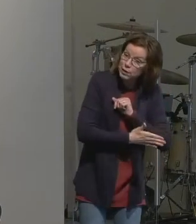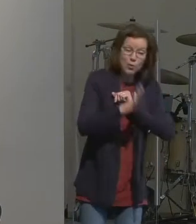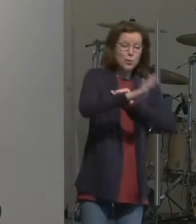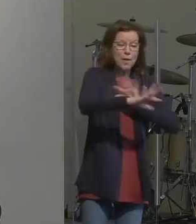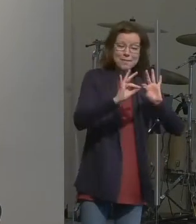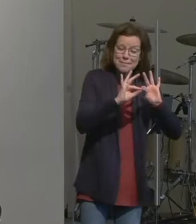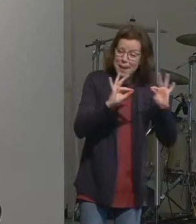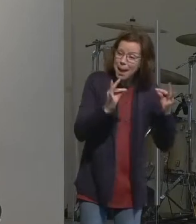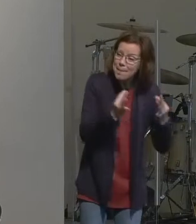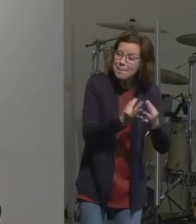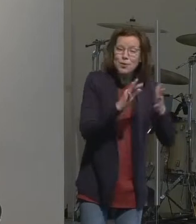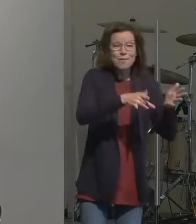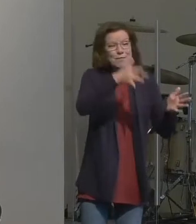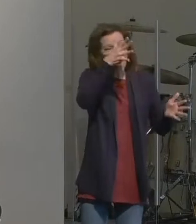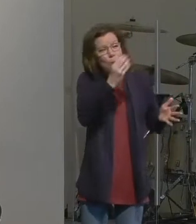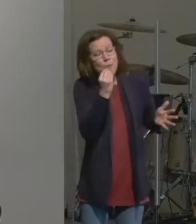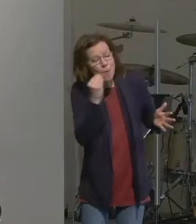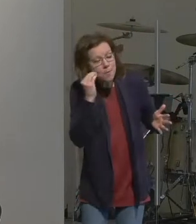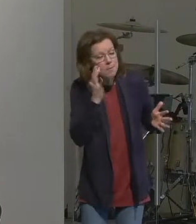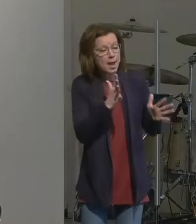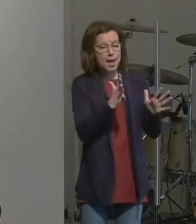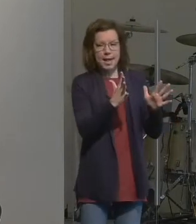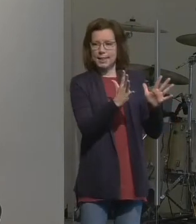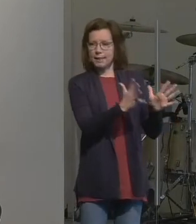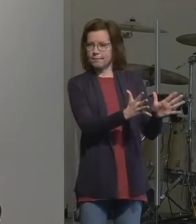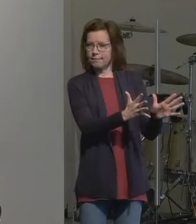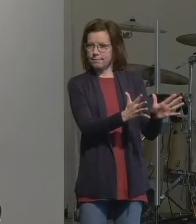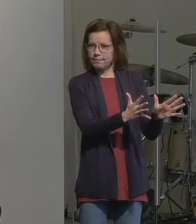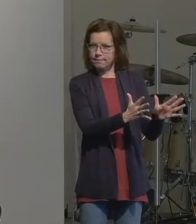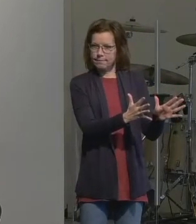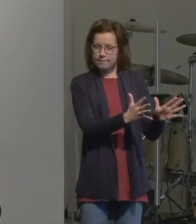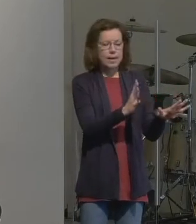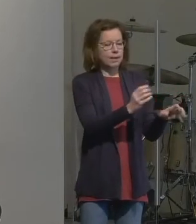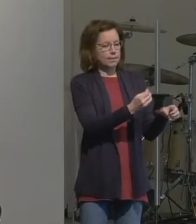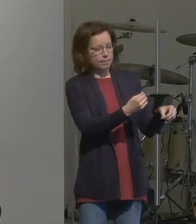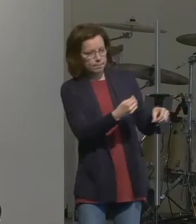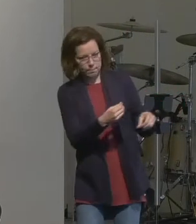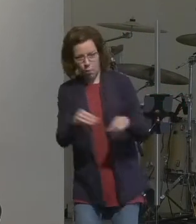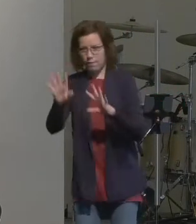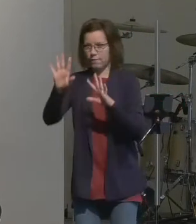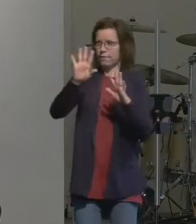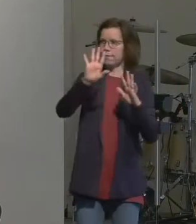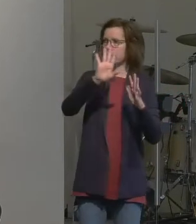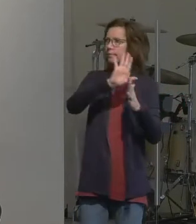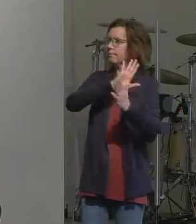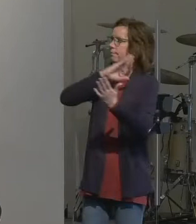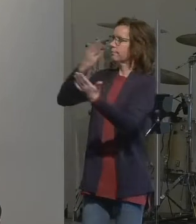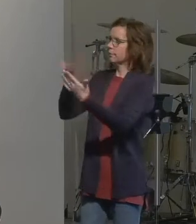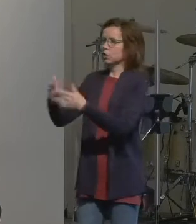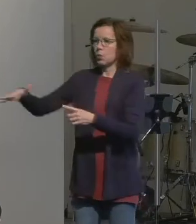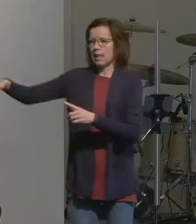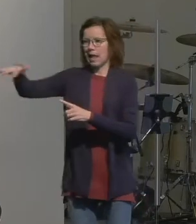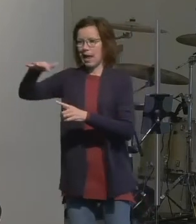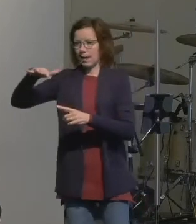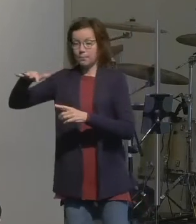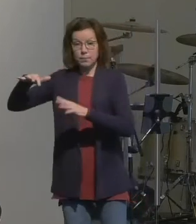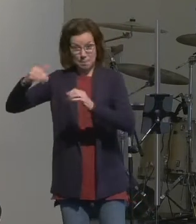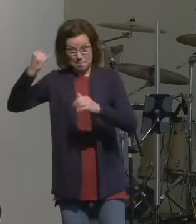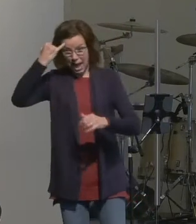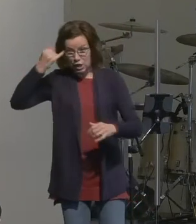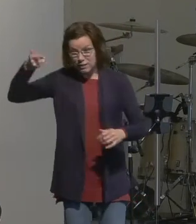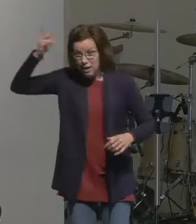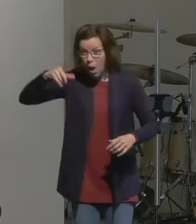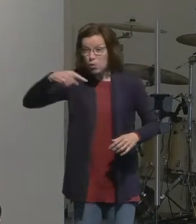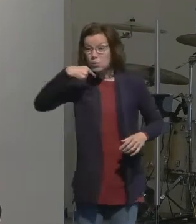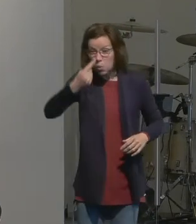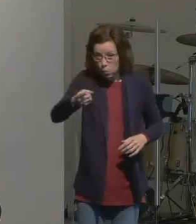and your father's house to a land I will show you. Now how many of you know God said get up right now and leave everything you